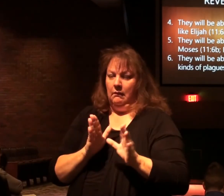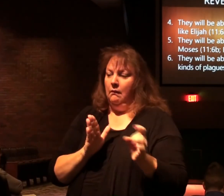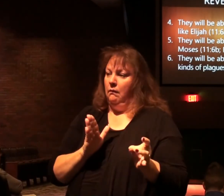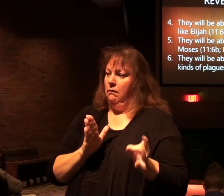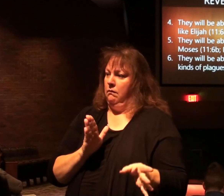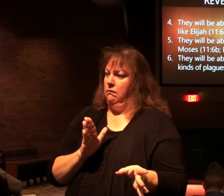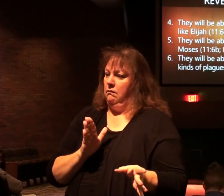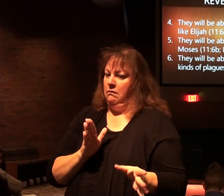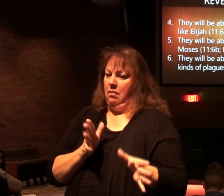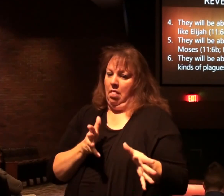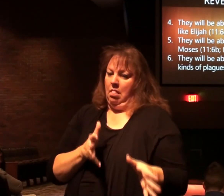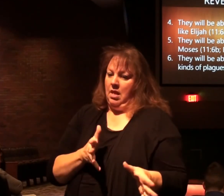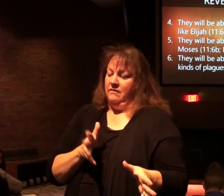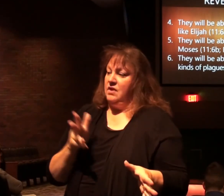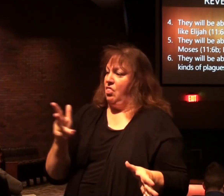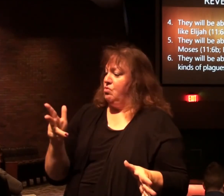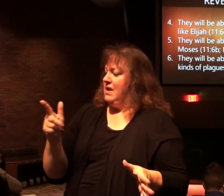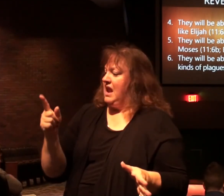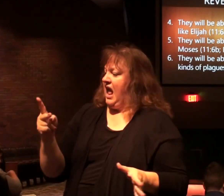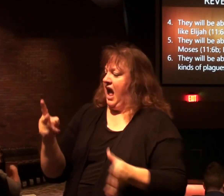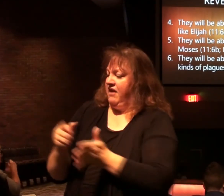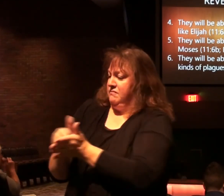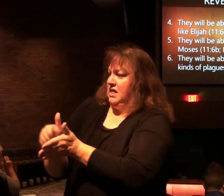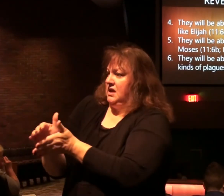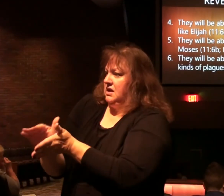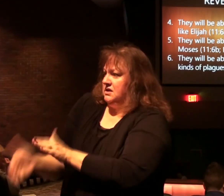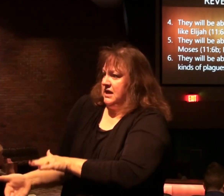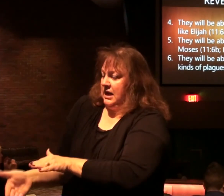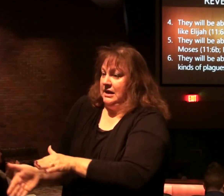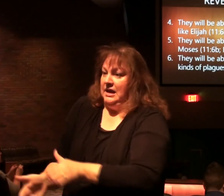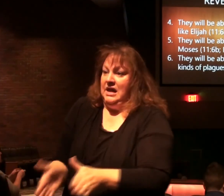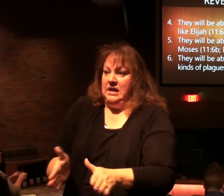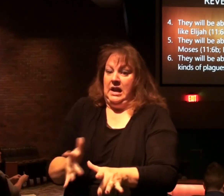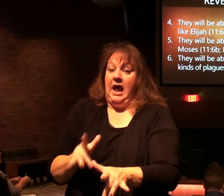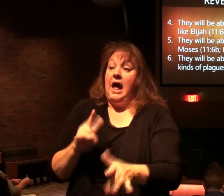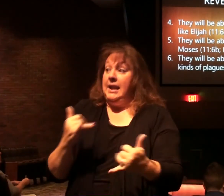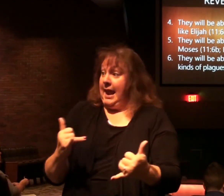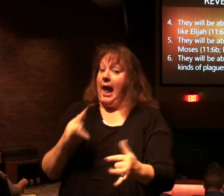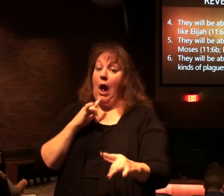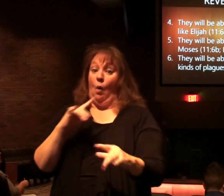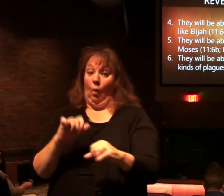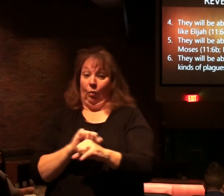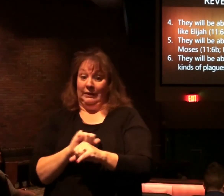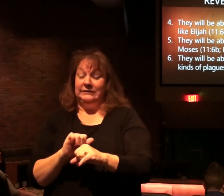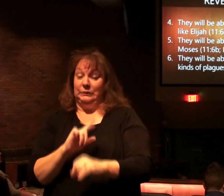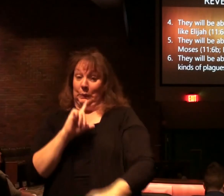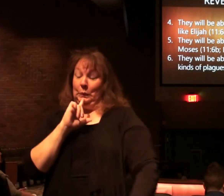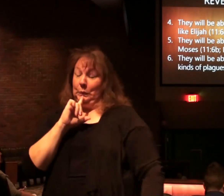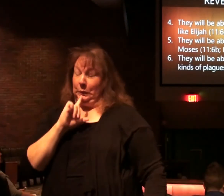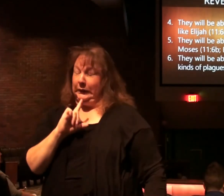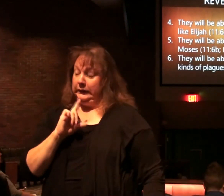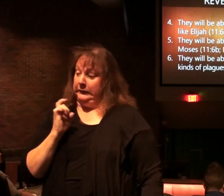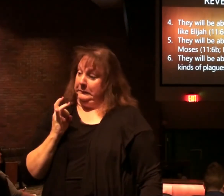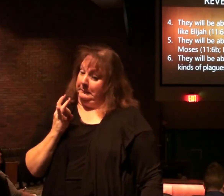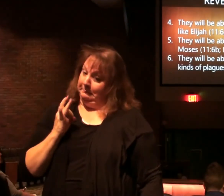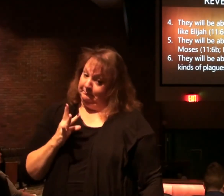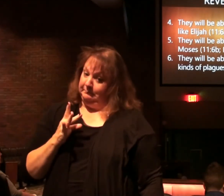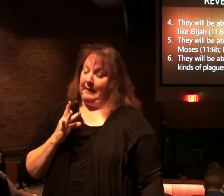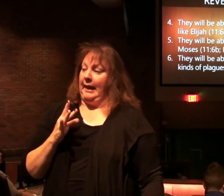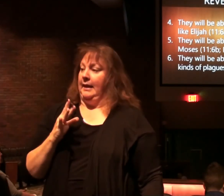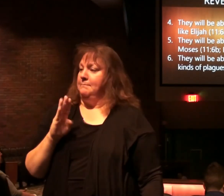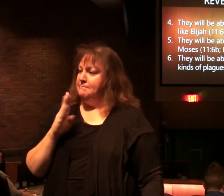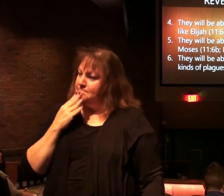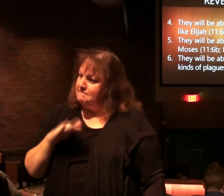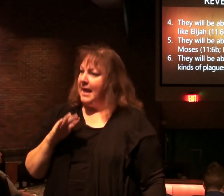About three and a half billion people. Now we're ready for the serious. Really. Bad stuff.